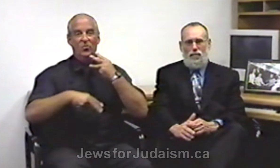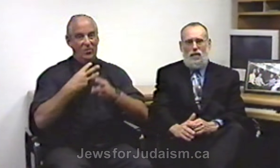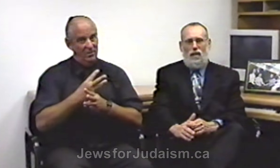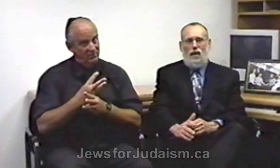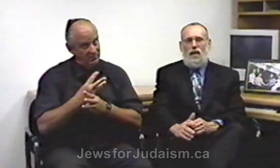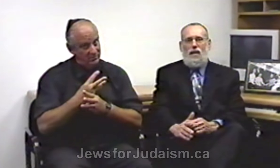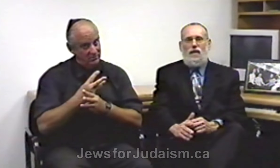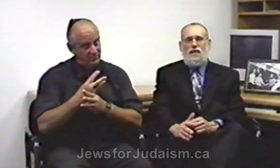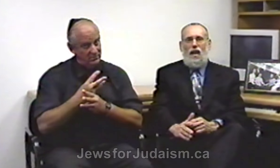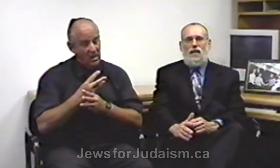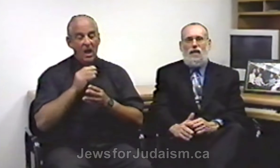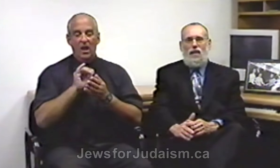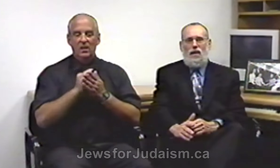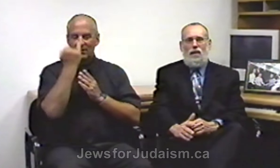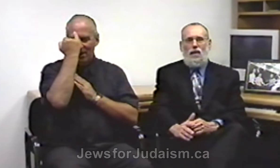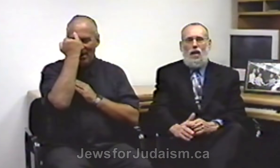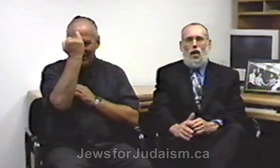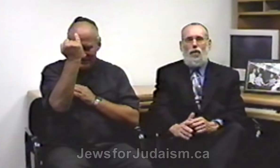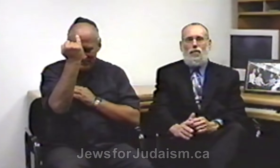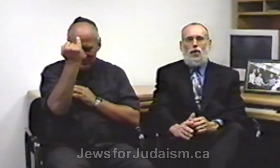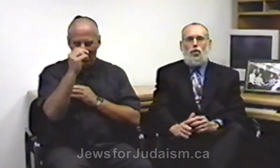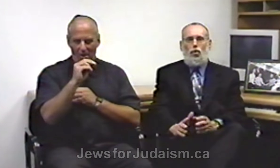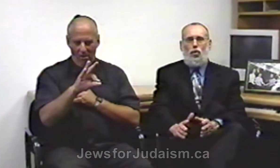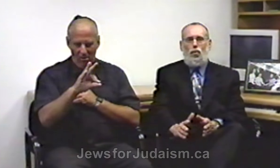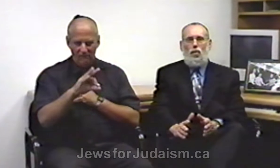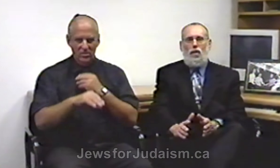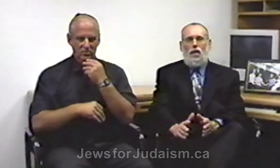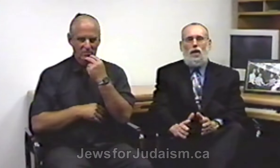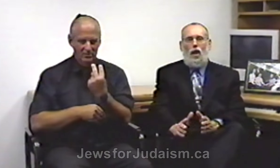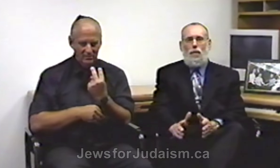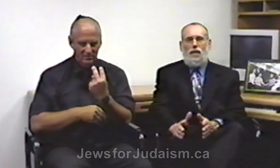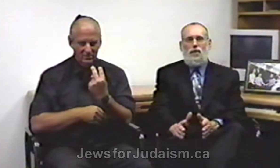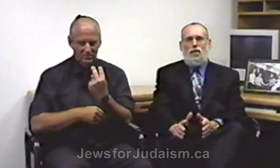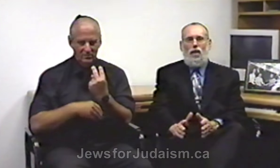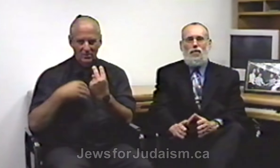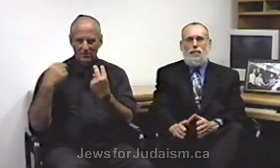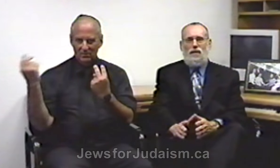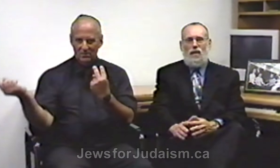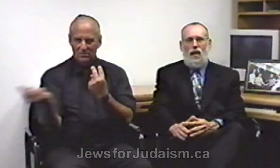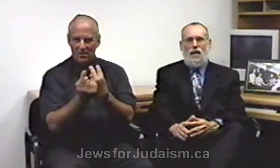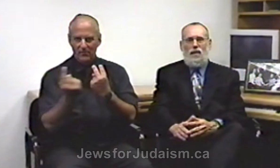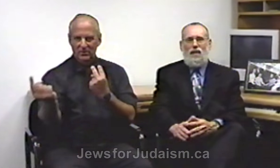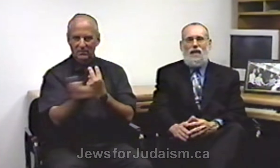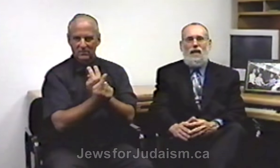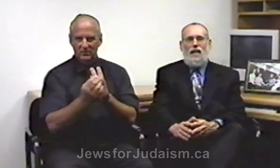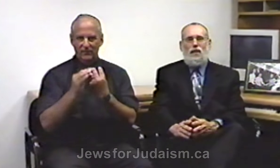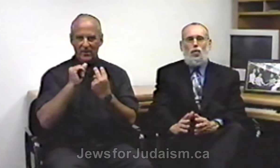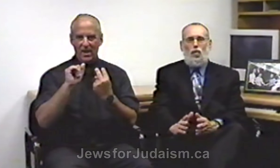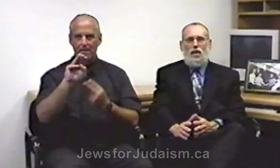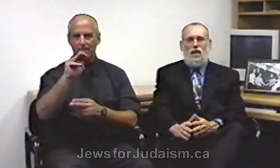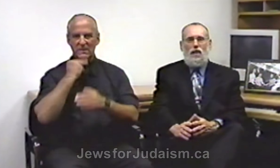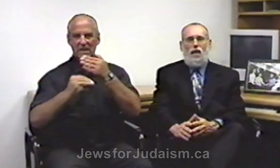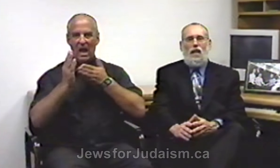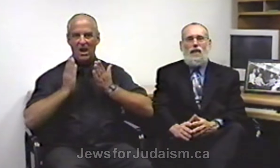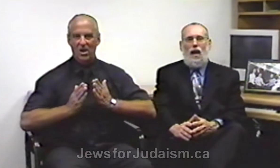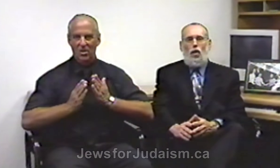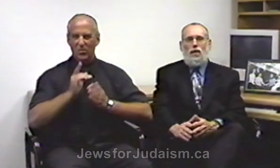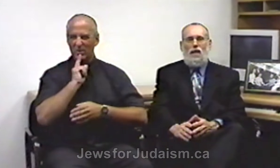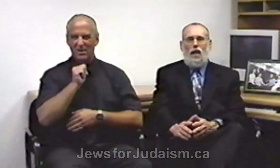this idea of two comings of the Messiah is really not only not